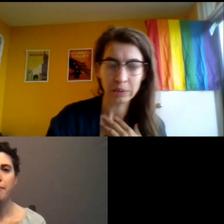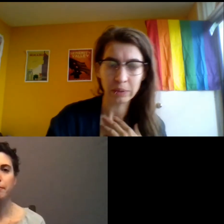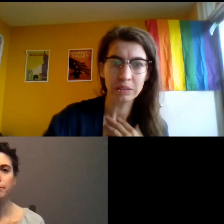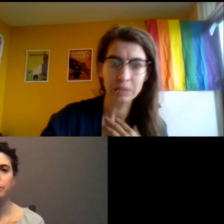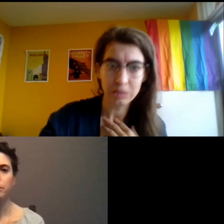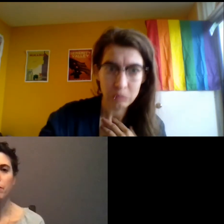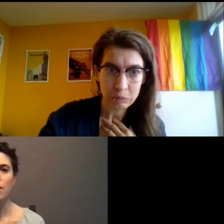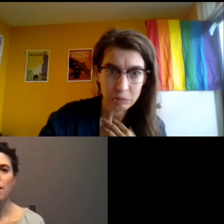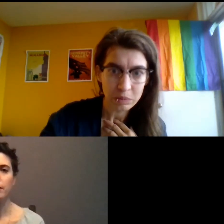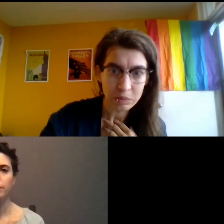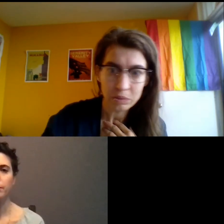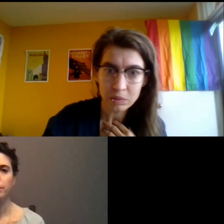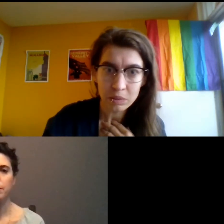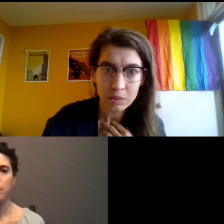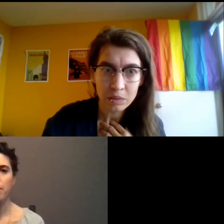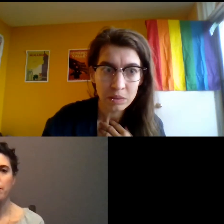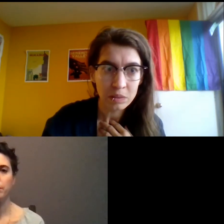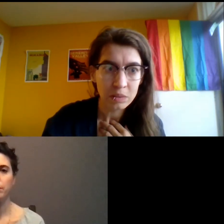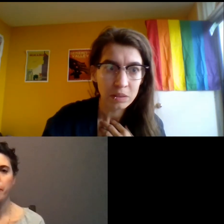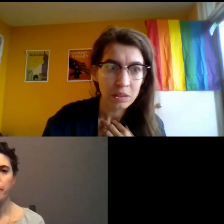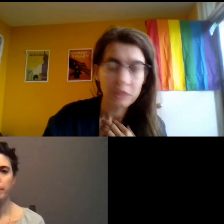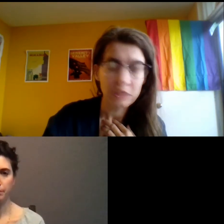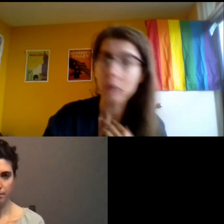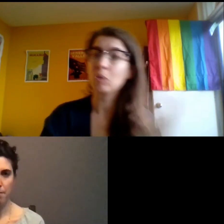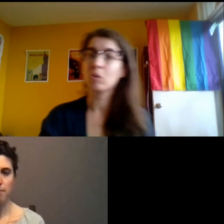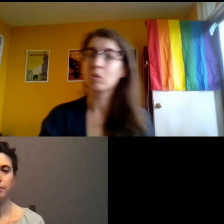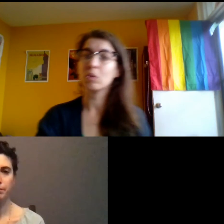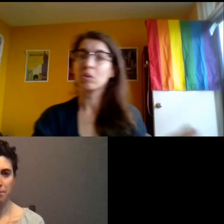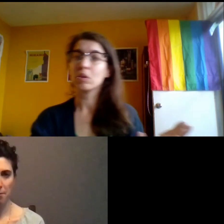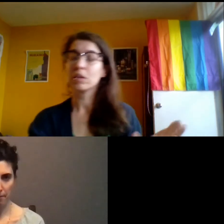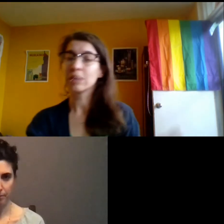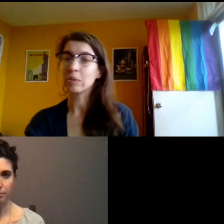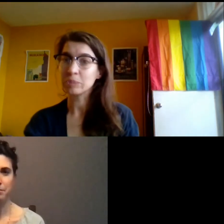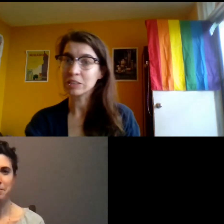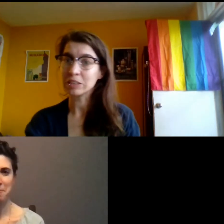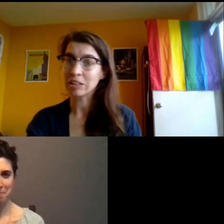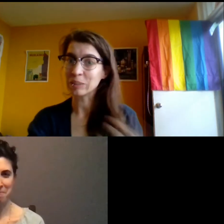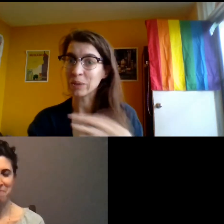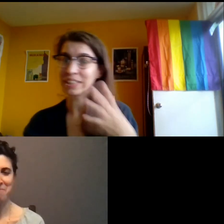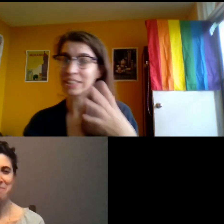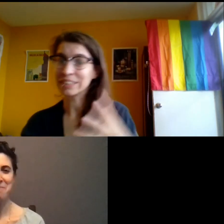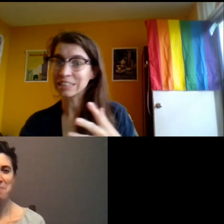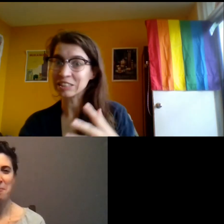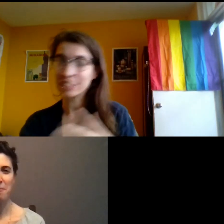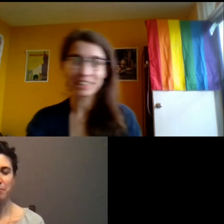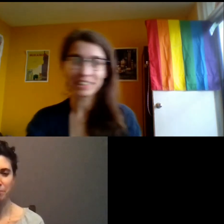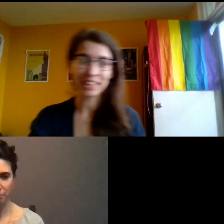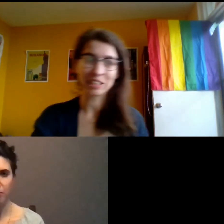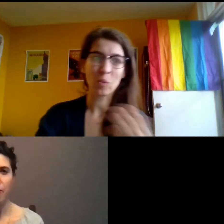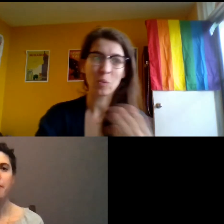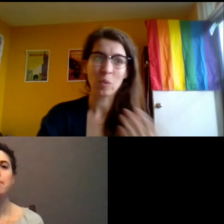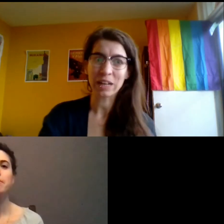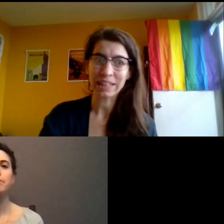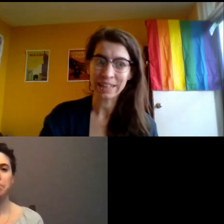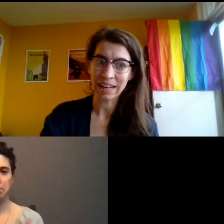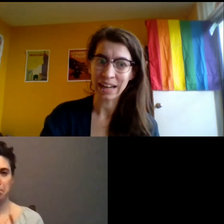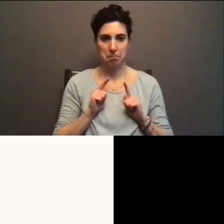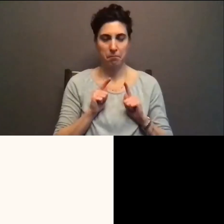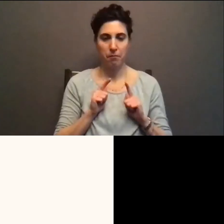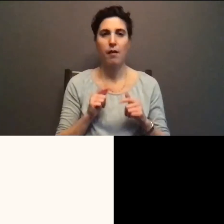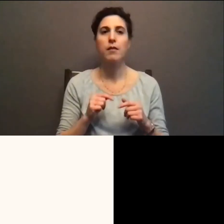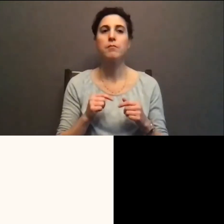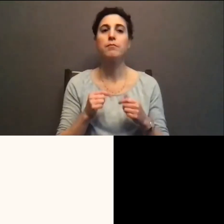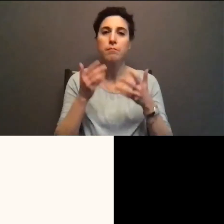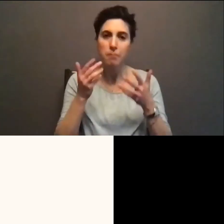so, so now we've been talking about like glitches and things. What can I